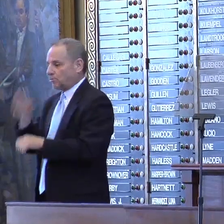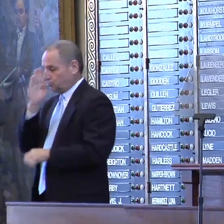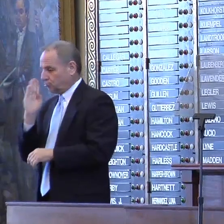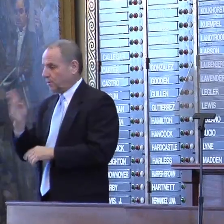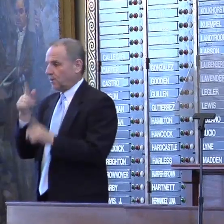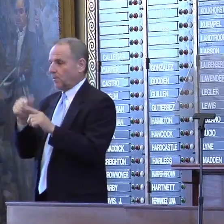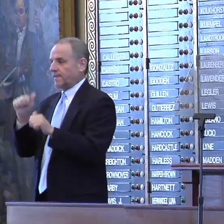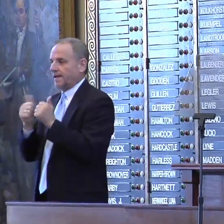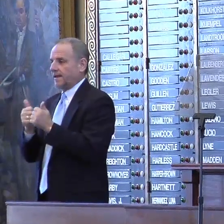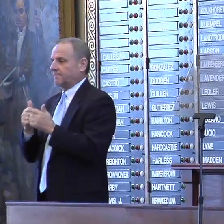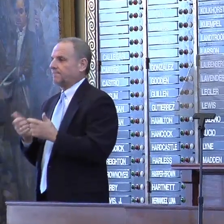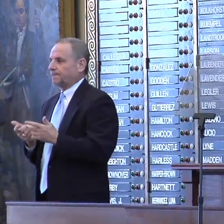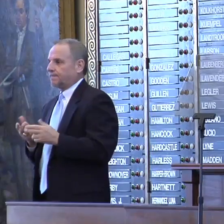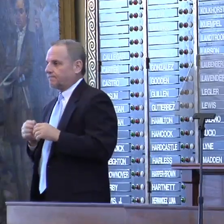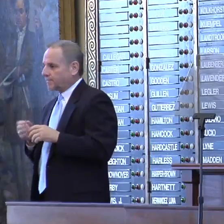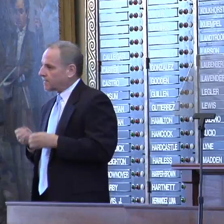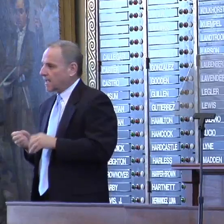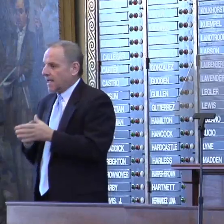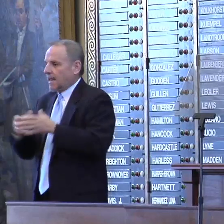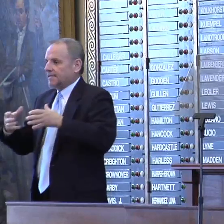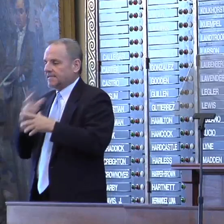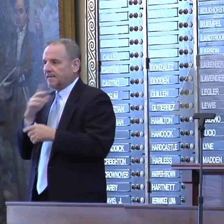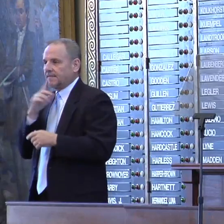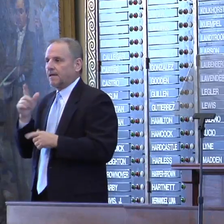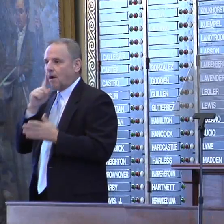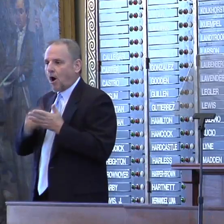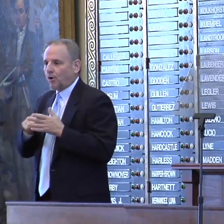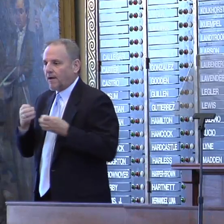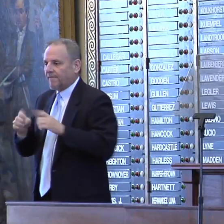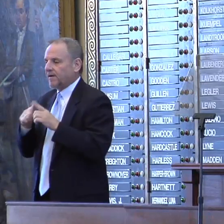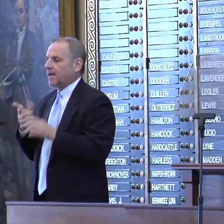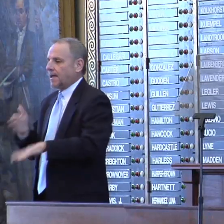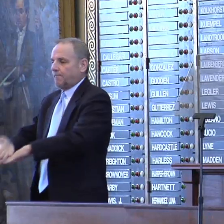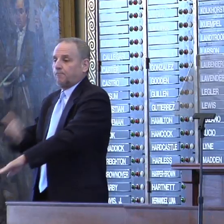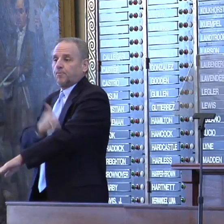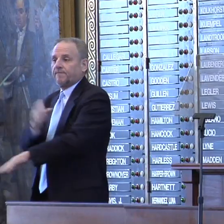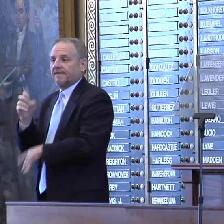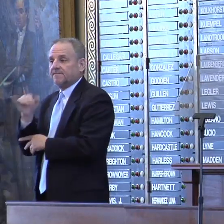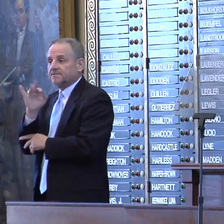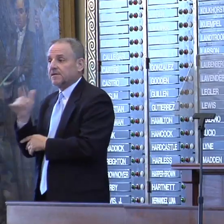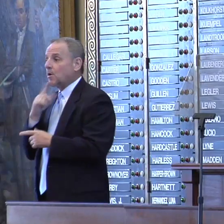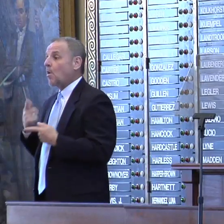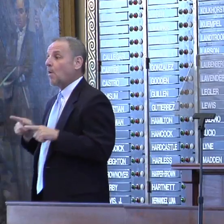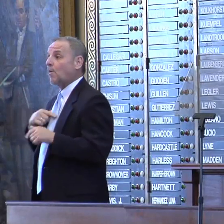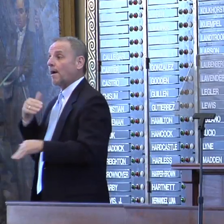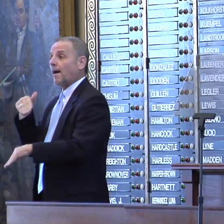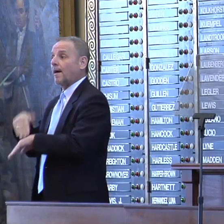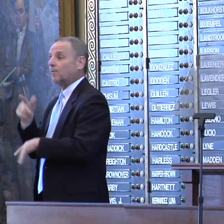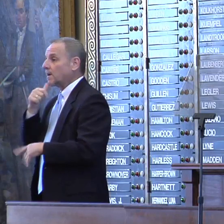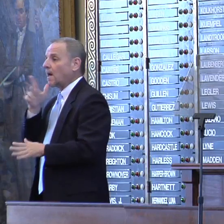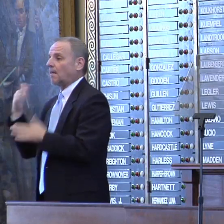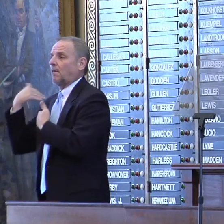agencies, enhancing the state auditors' efforts, improving efficiencies. And while we're at it, let's be sure we're not